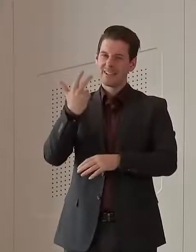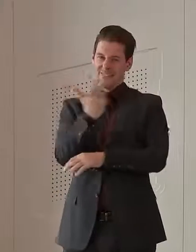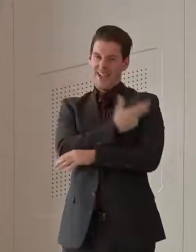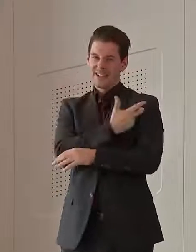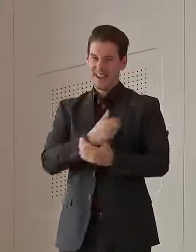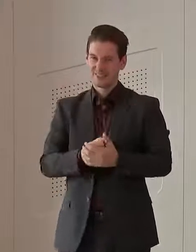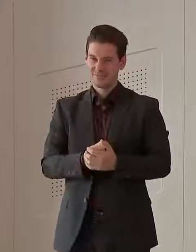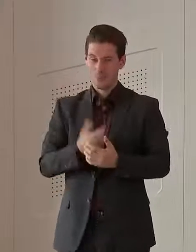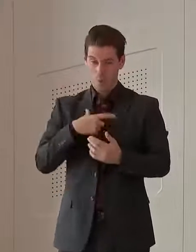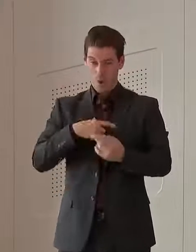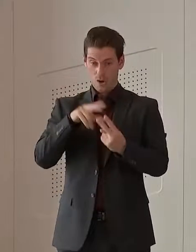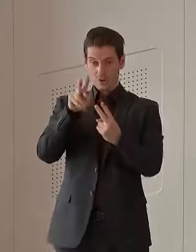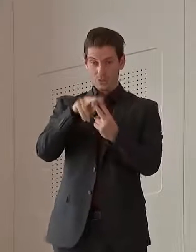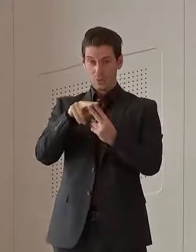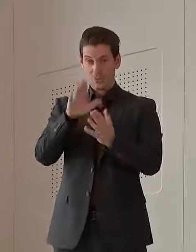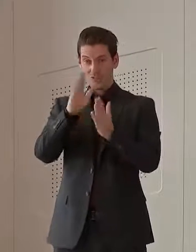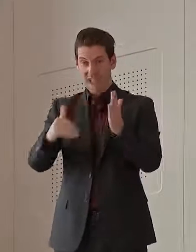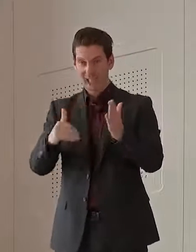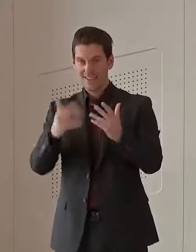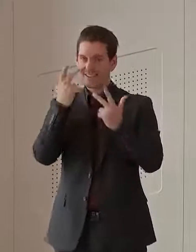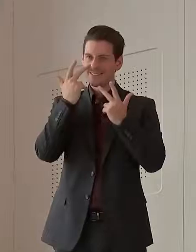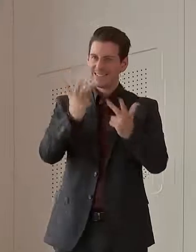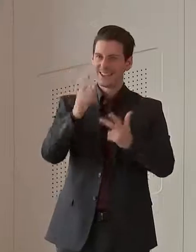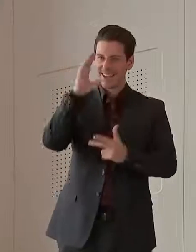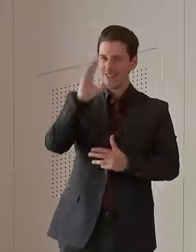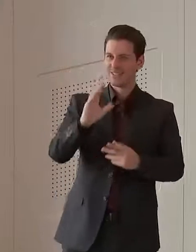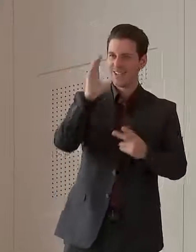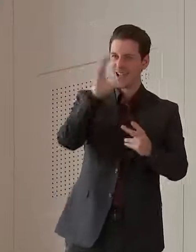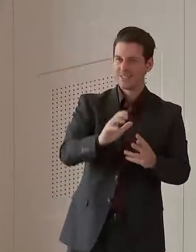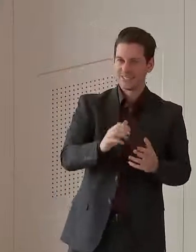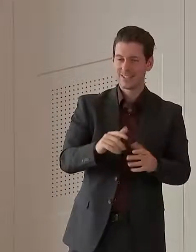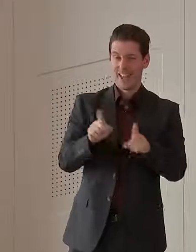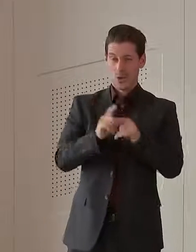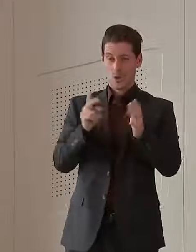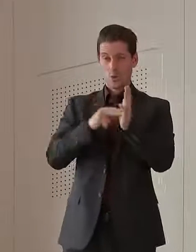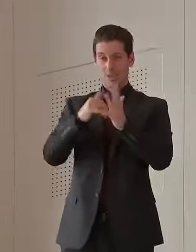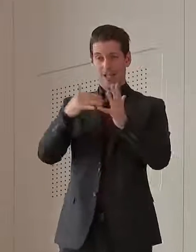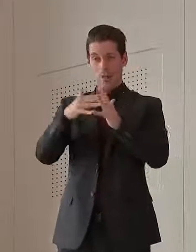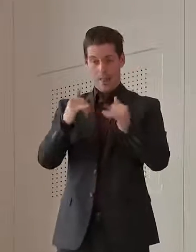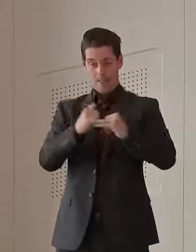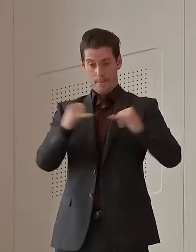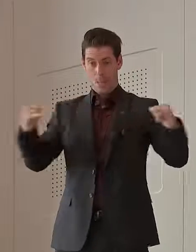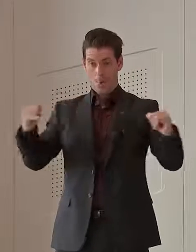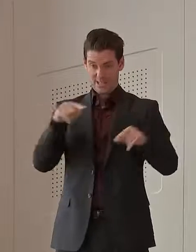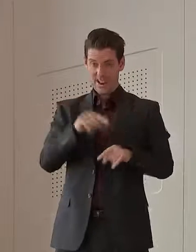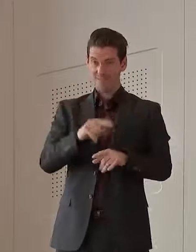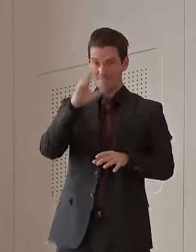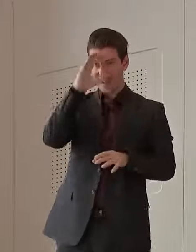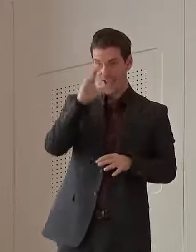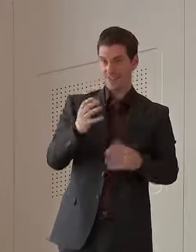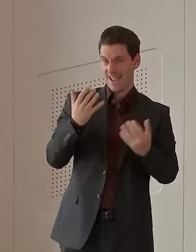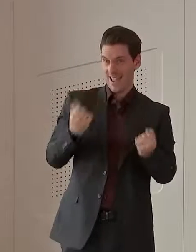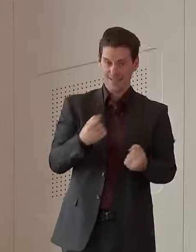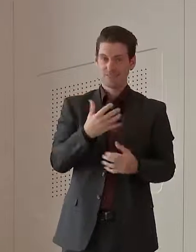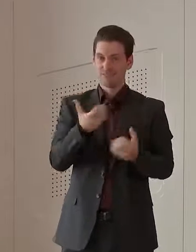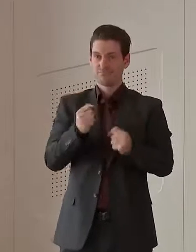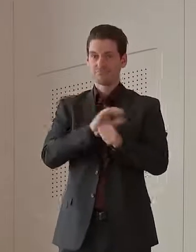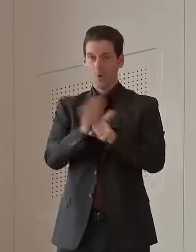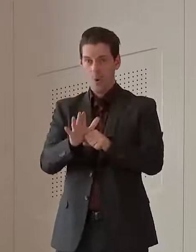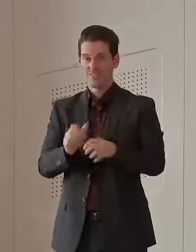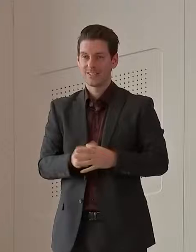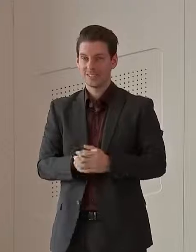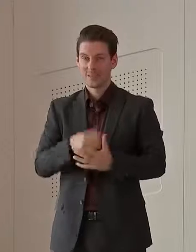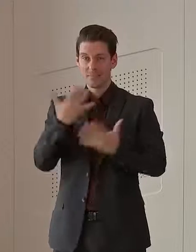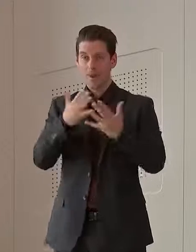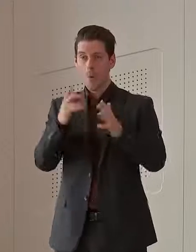these two drivers and what we know is happening at New South Wales and on the border there, that this could happen in any town in